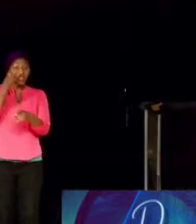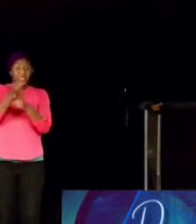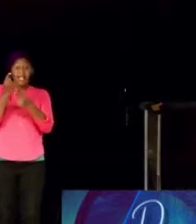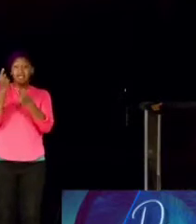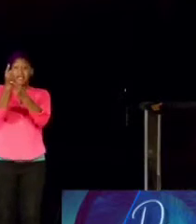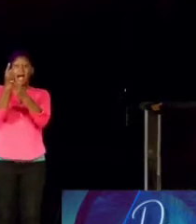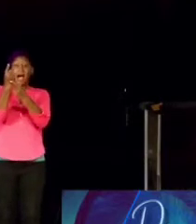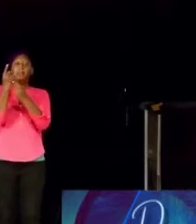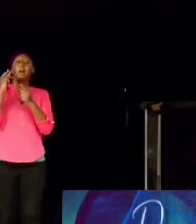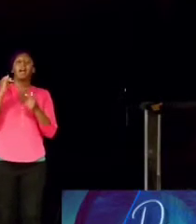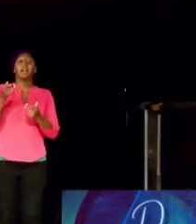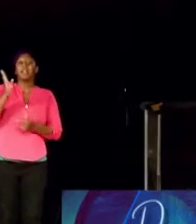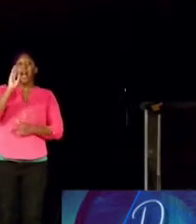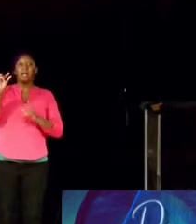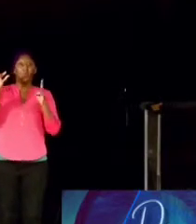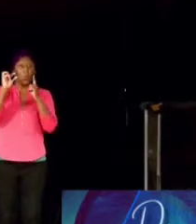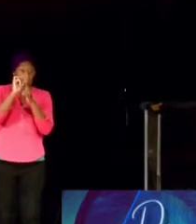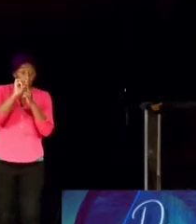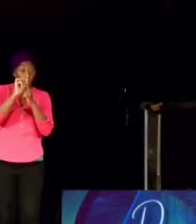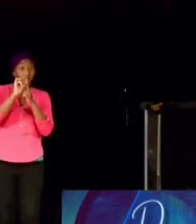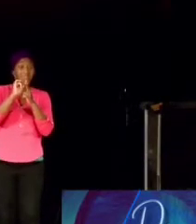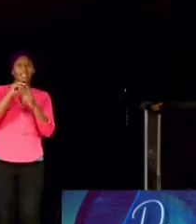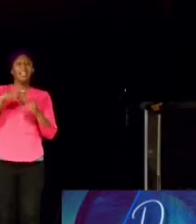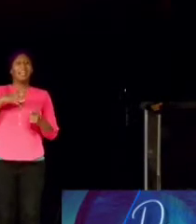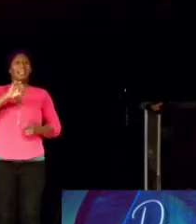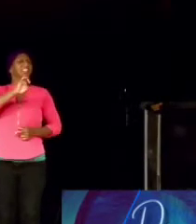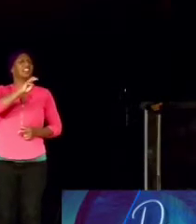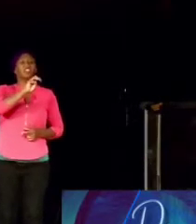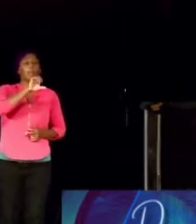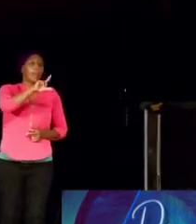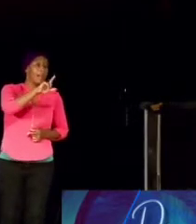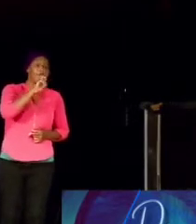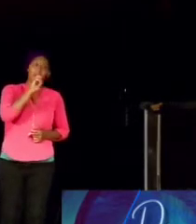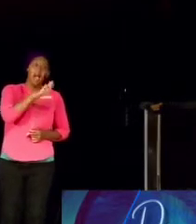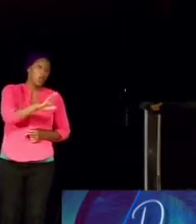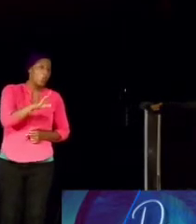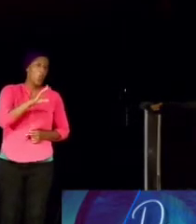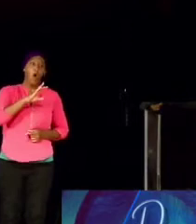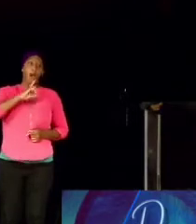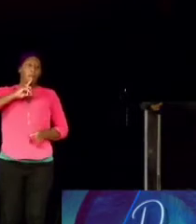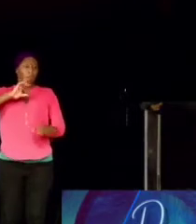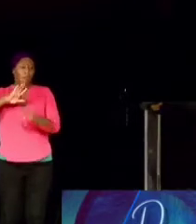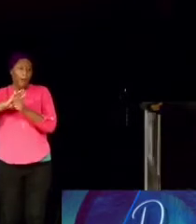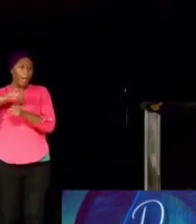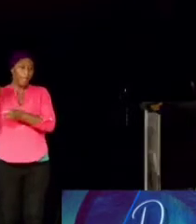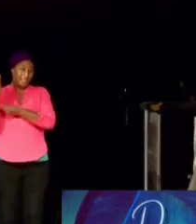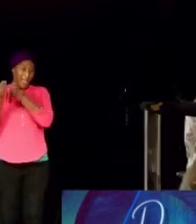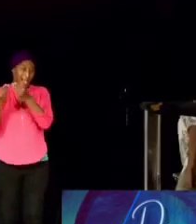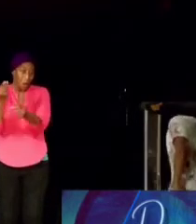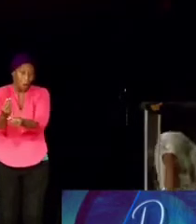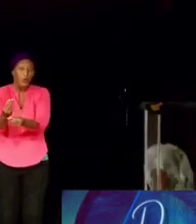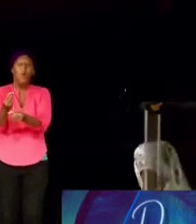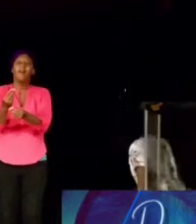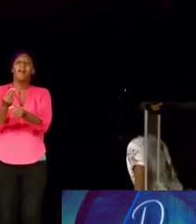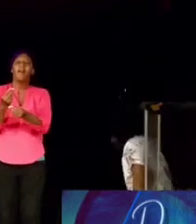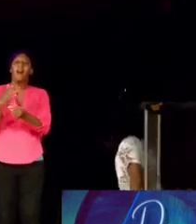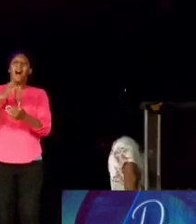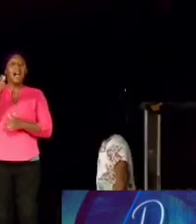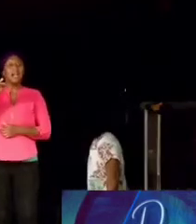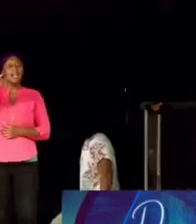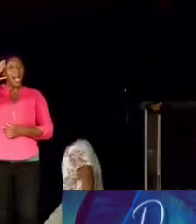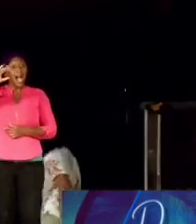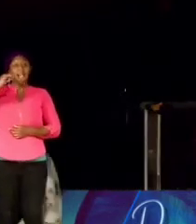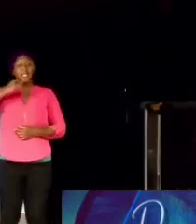Ishmael will not be your heir, that whatever God has spoken